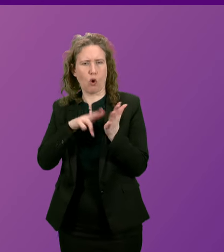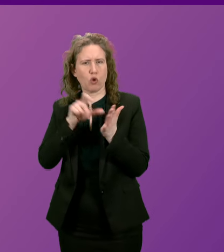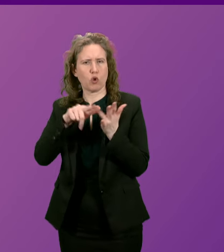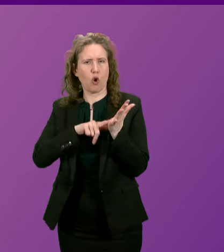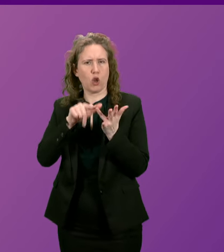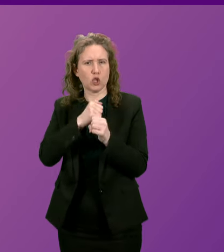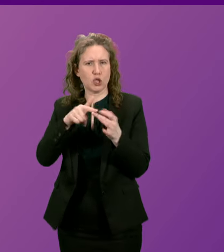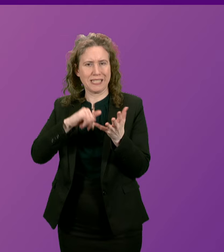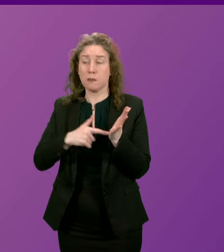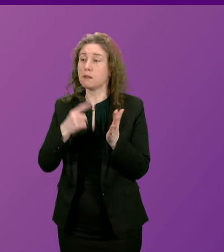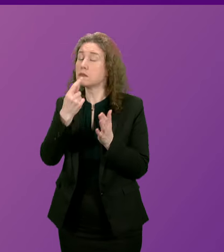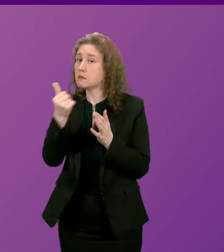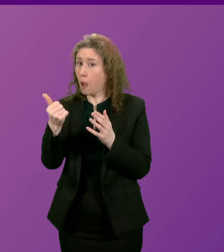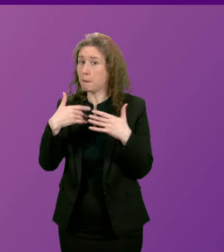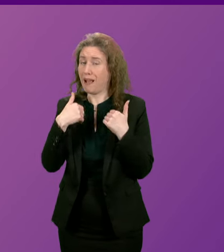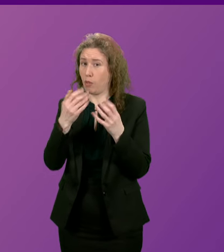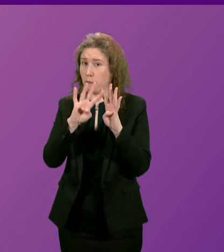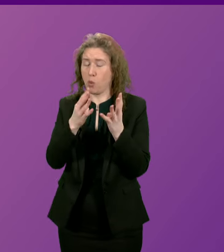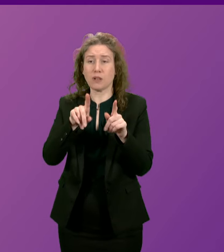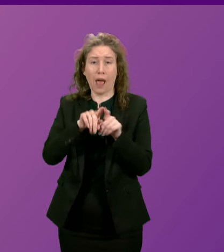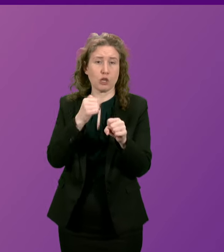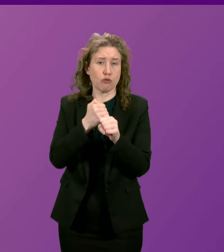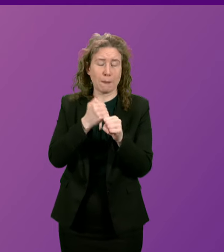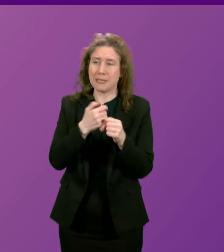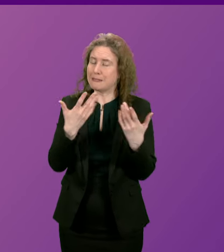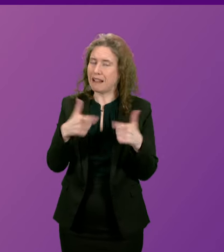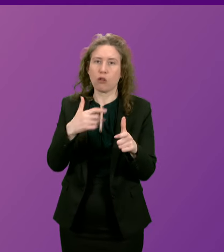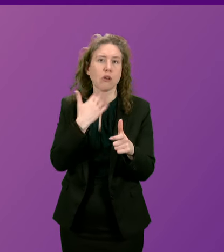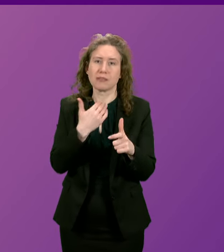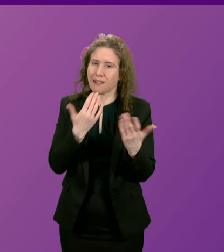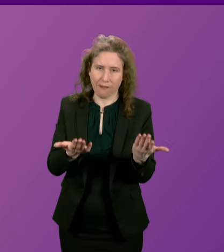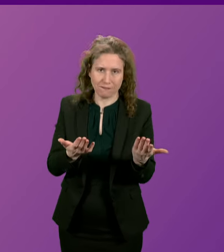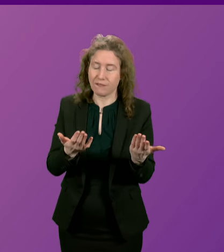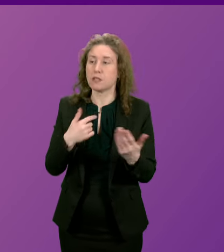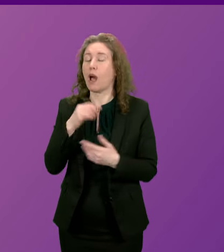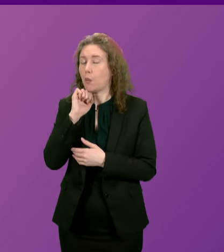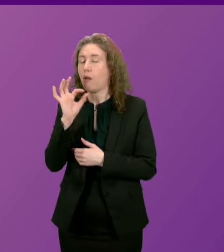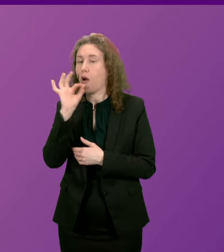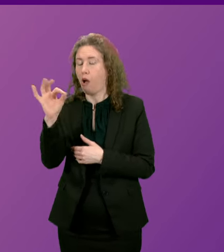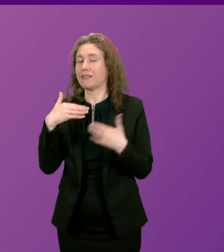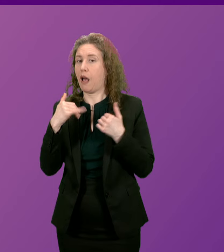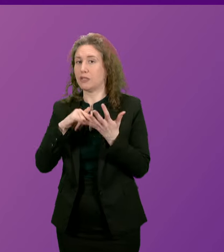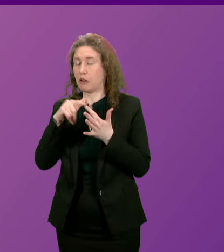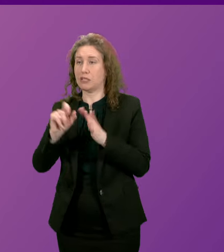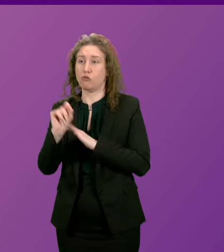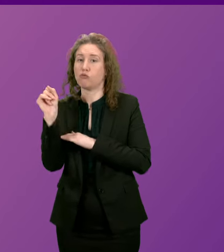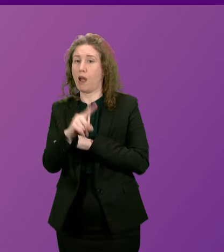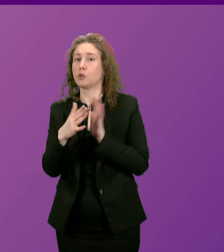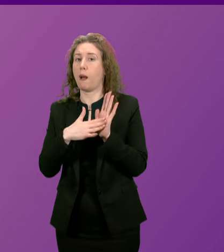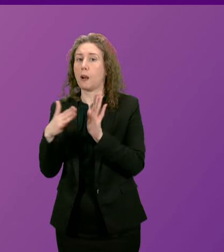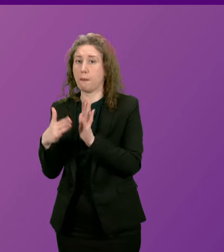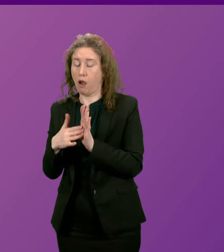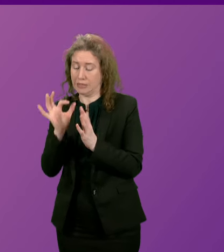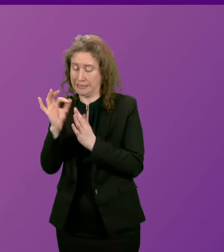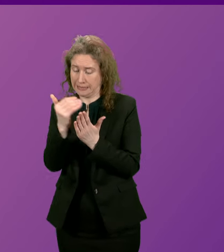there continues to be in some health boards including grampian a continued shortage and therefore i'll ask the health secretary to write to michael mara with the details